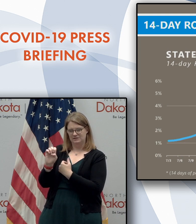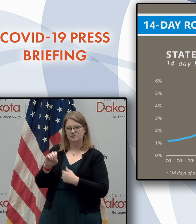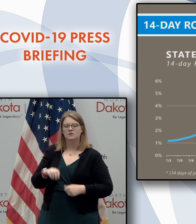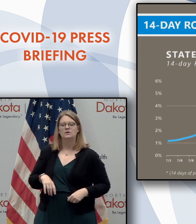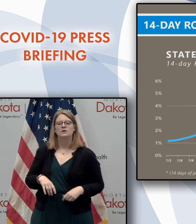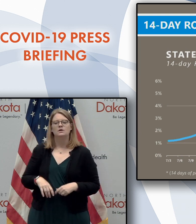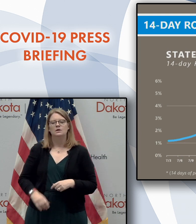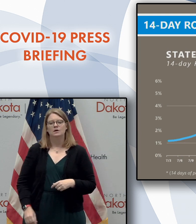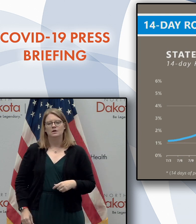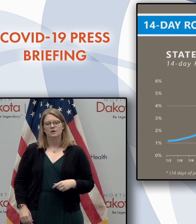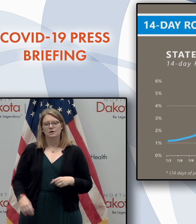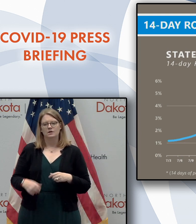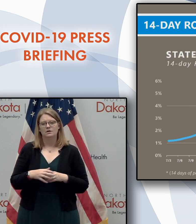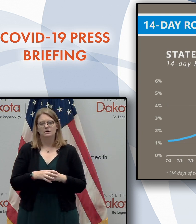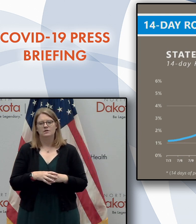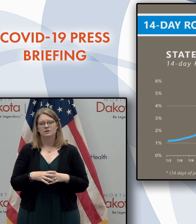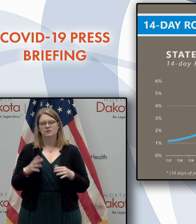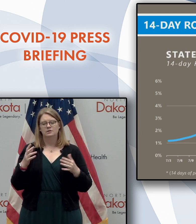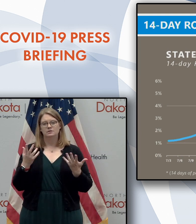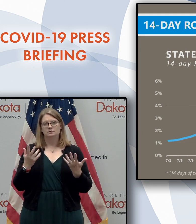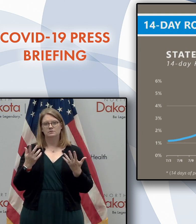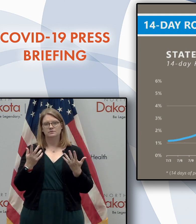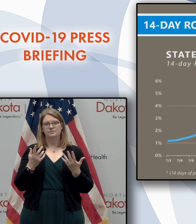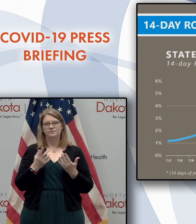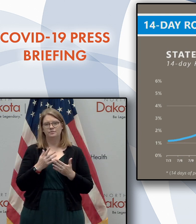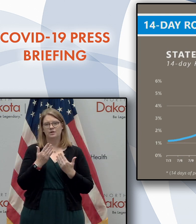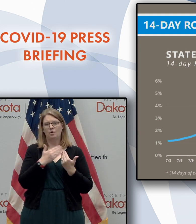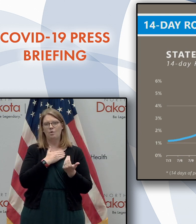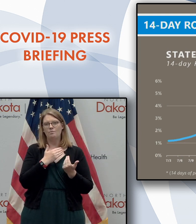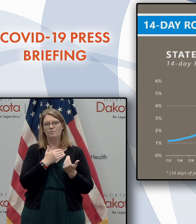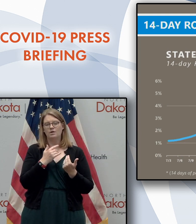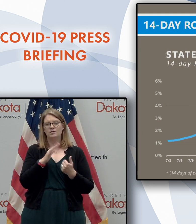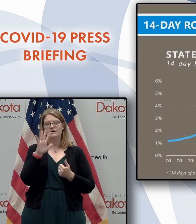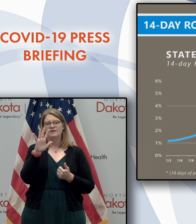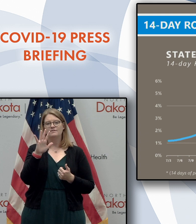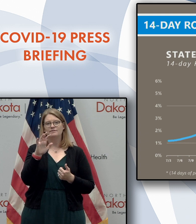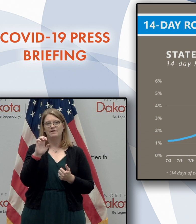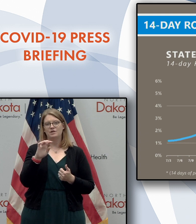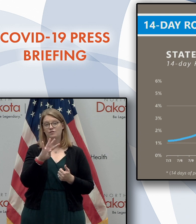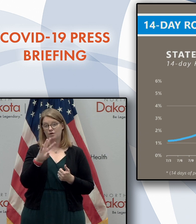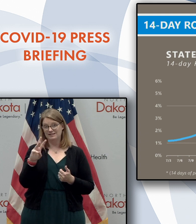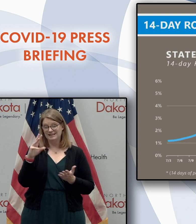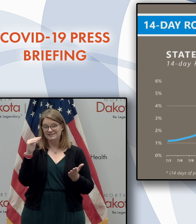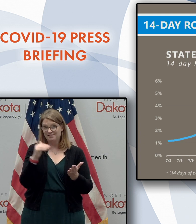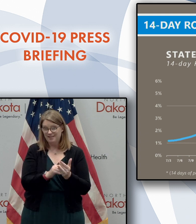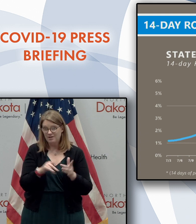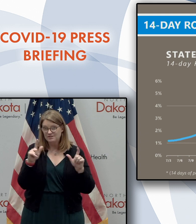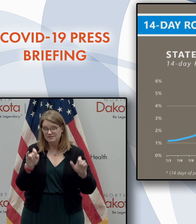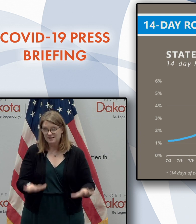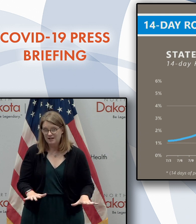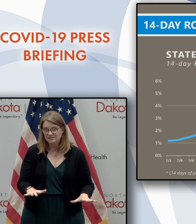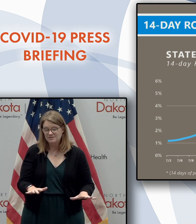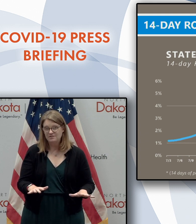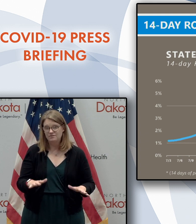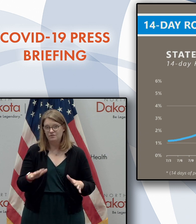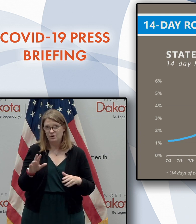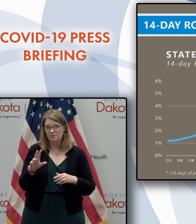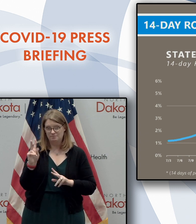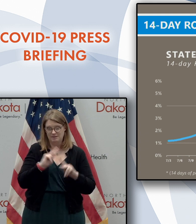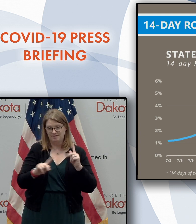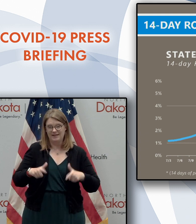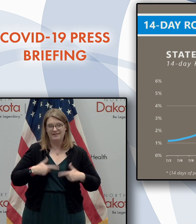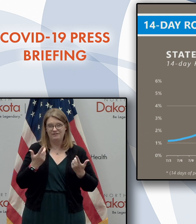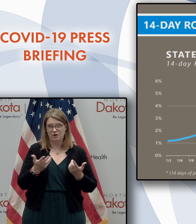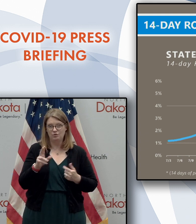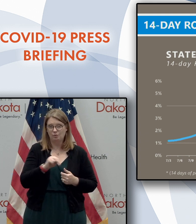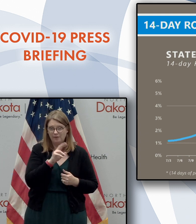We have now completed just over 546,000 tests of North Dakotans. And of course, the